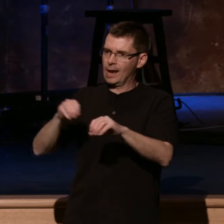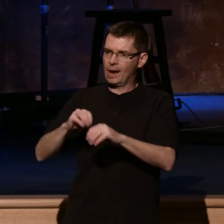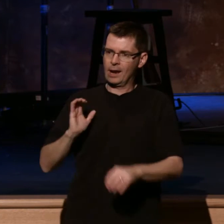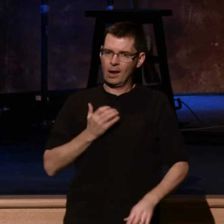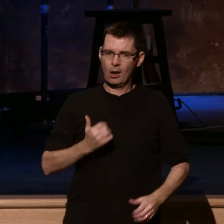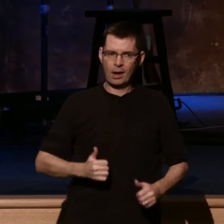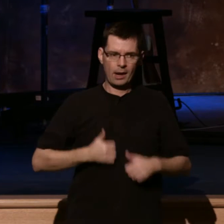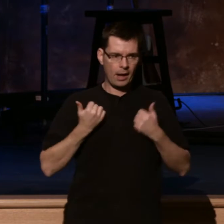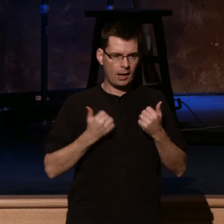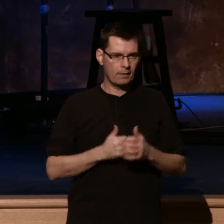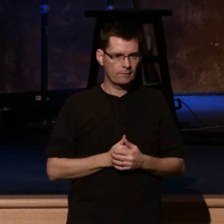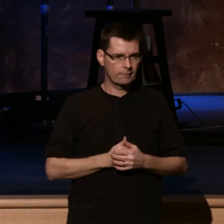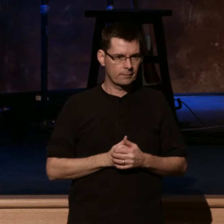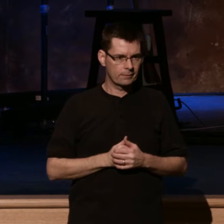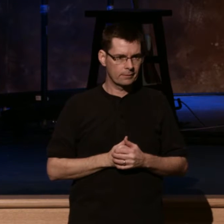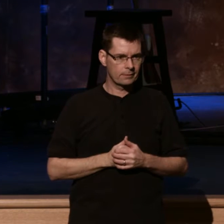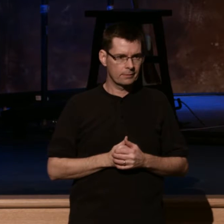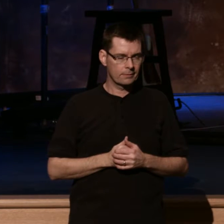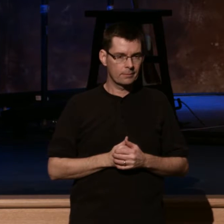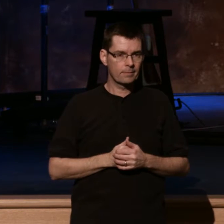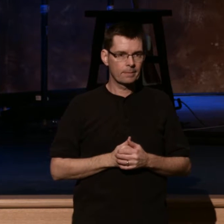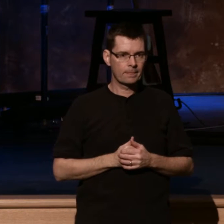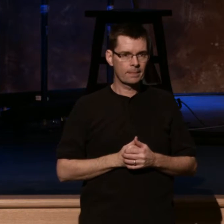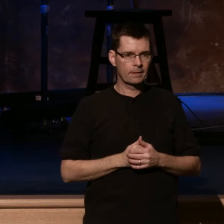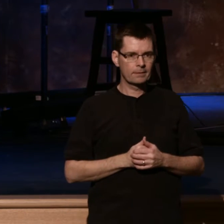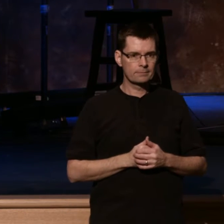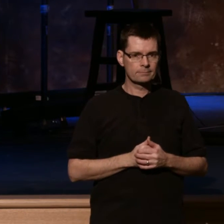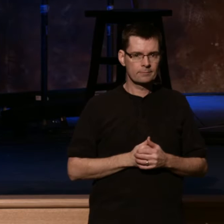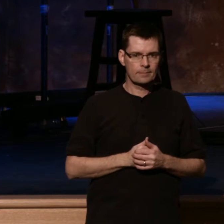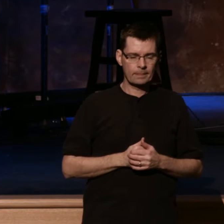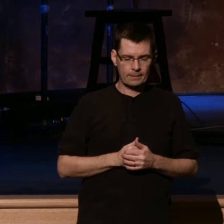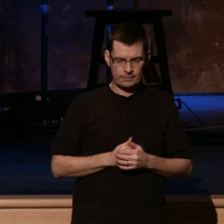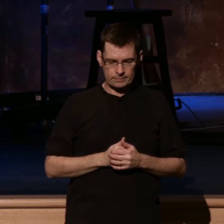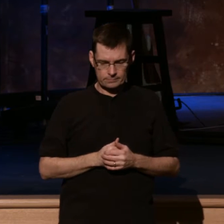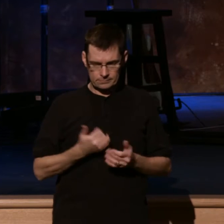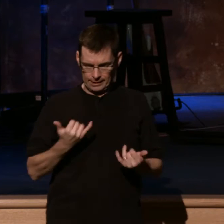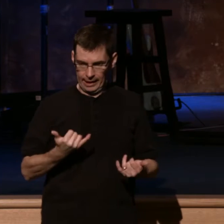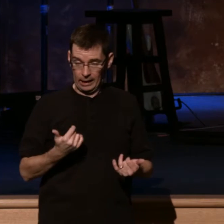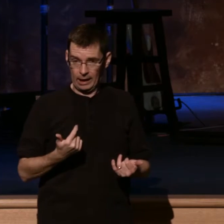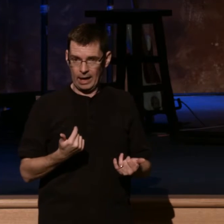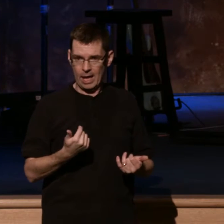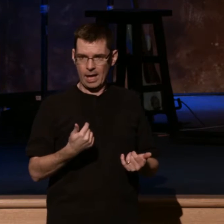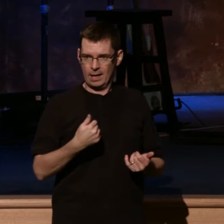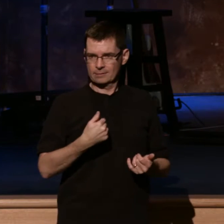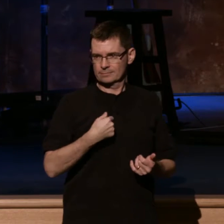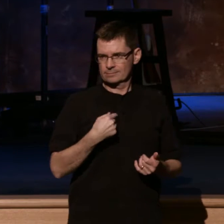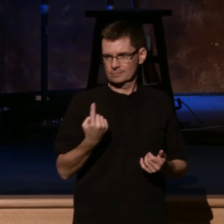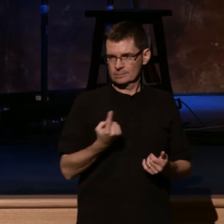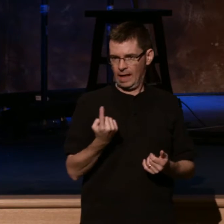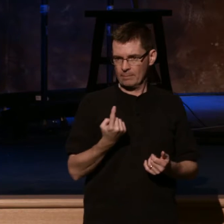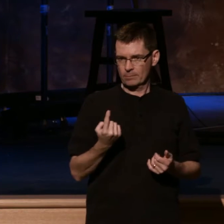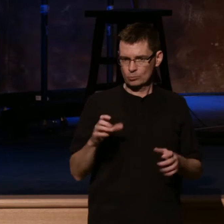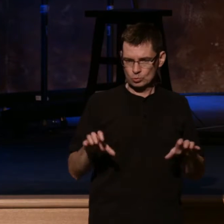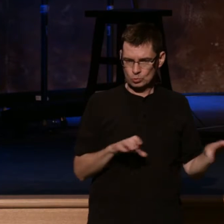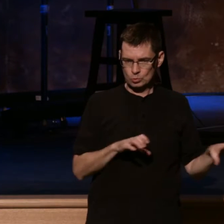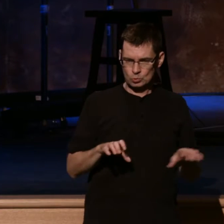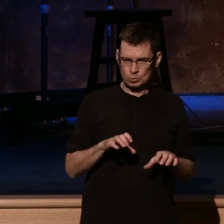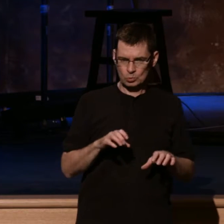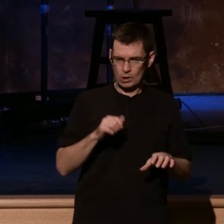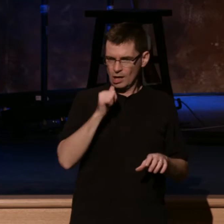I'm going to do something highly unusual, because as a body of Christ, as modern day believers, we need